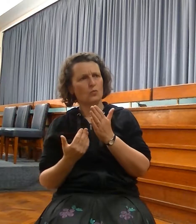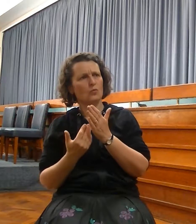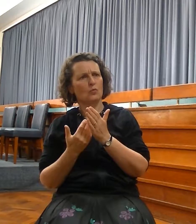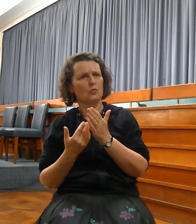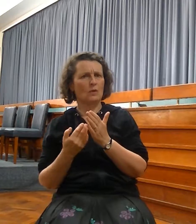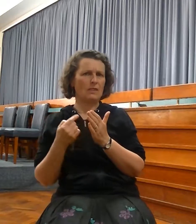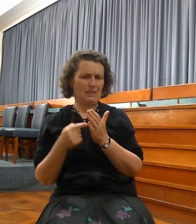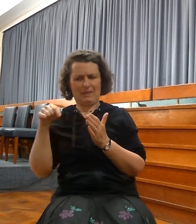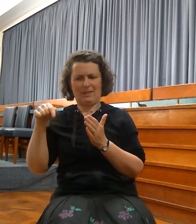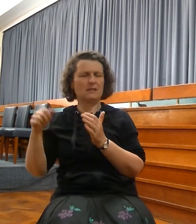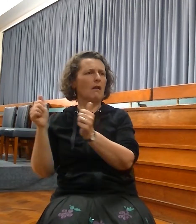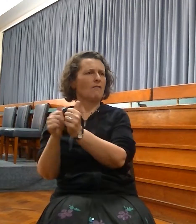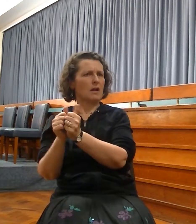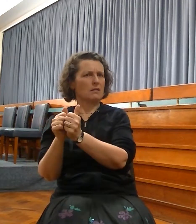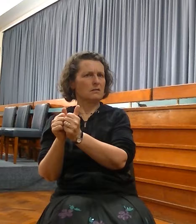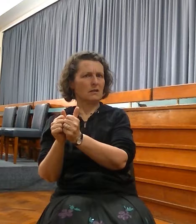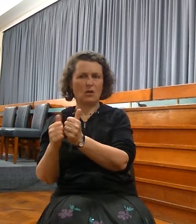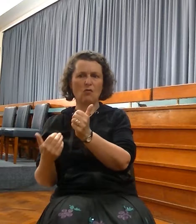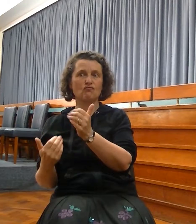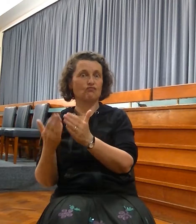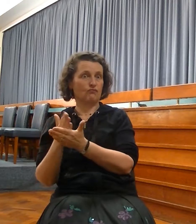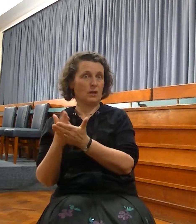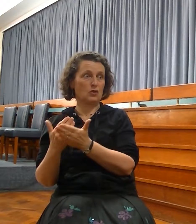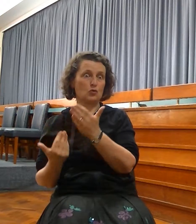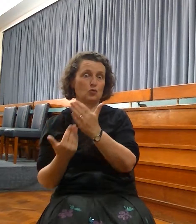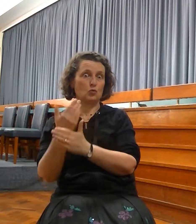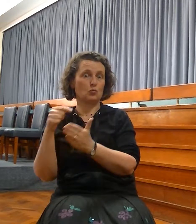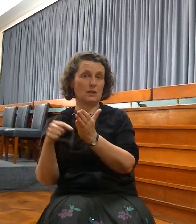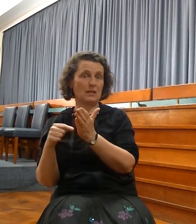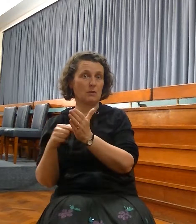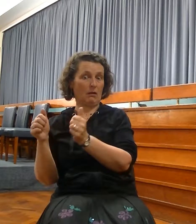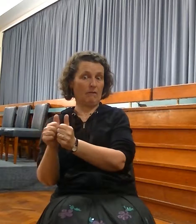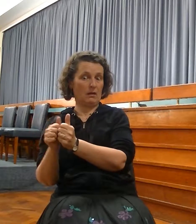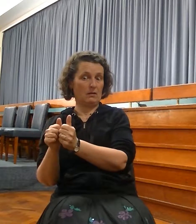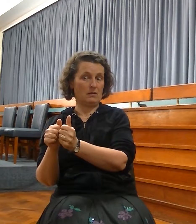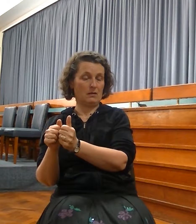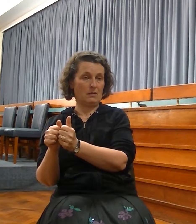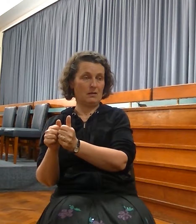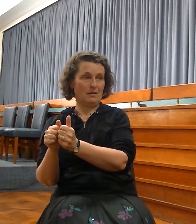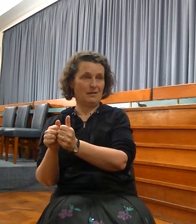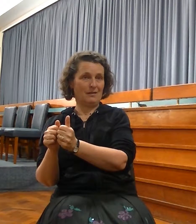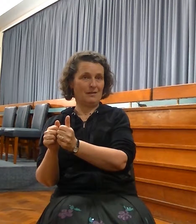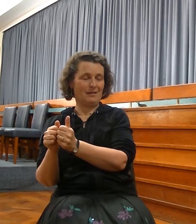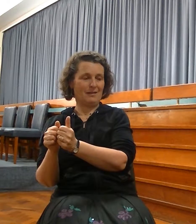covenant. So we learn that when the Old Testament is referring to the New Testament church,